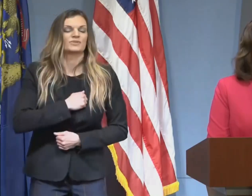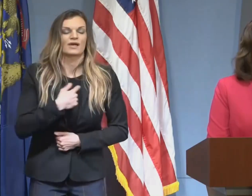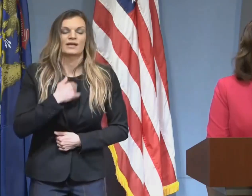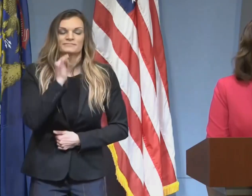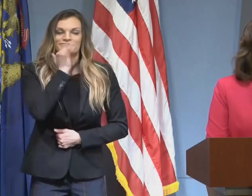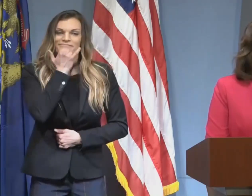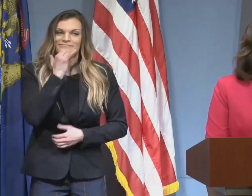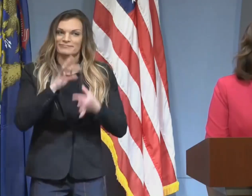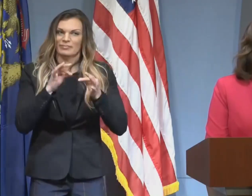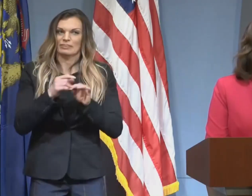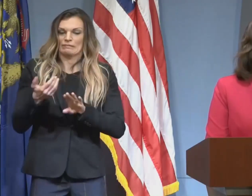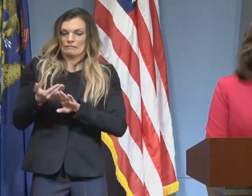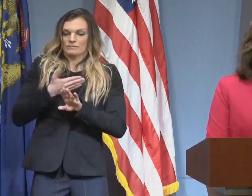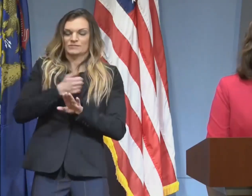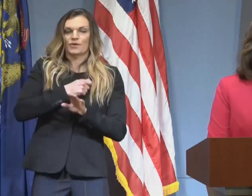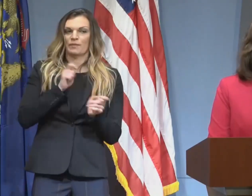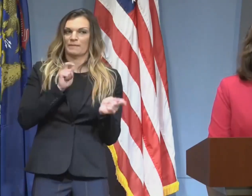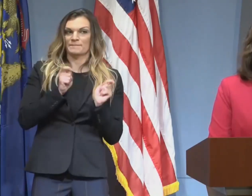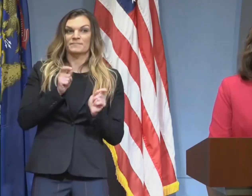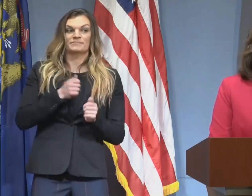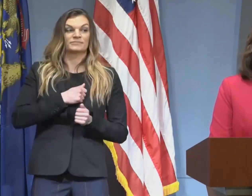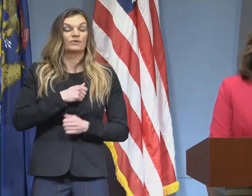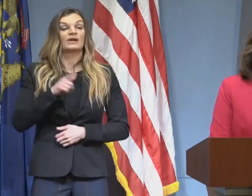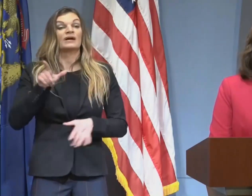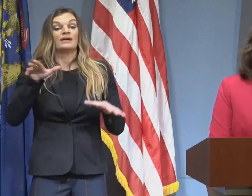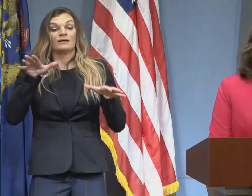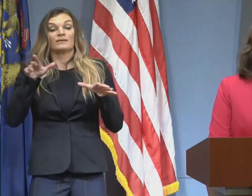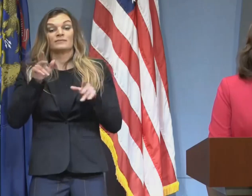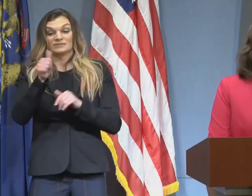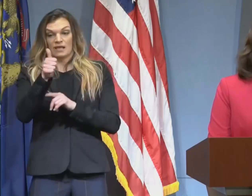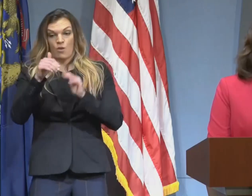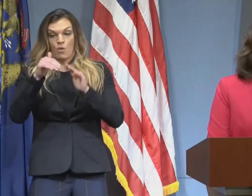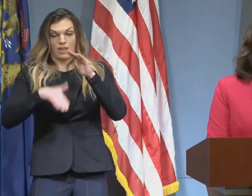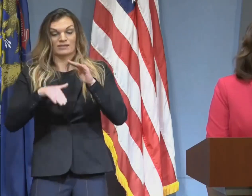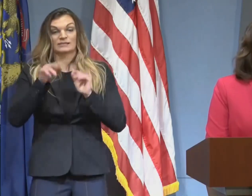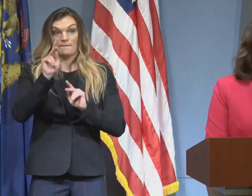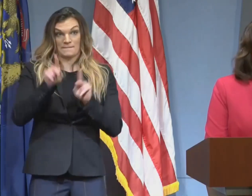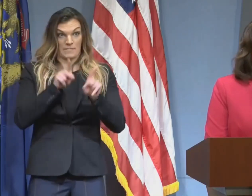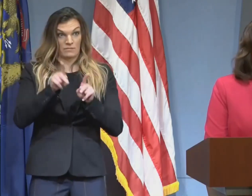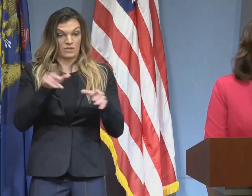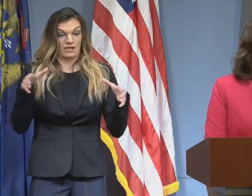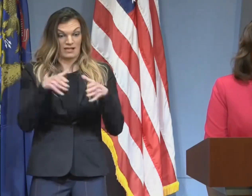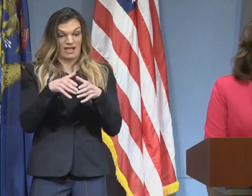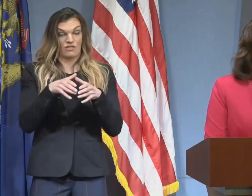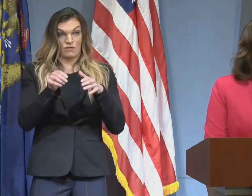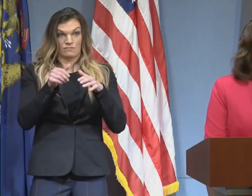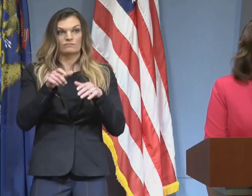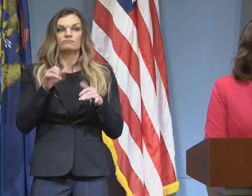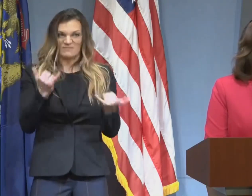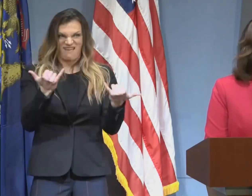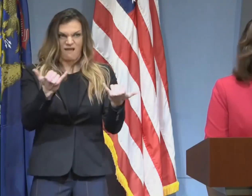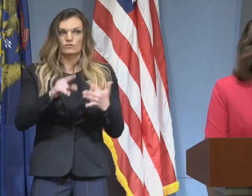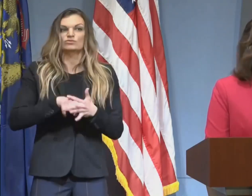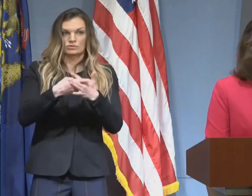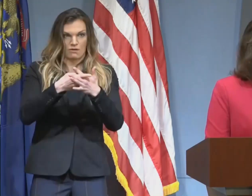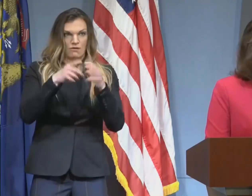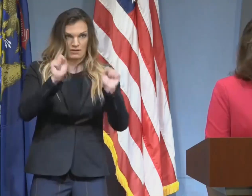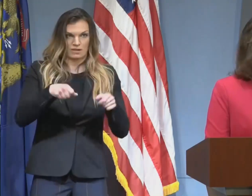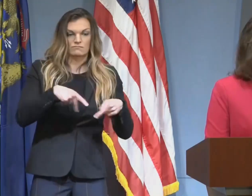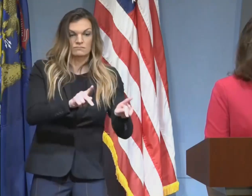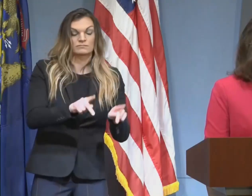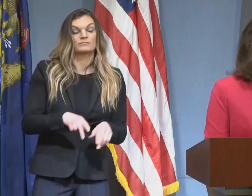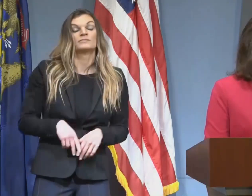that statement. 10 or less, gatherings of 10 or less does take effect immediately. Auto, the auto